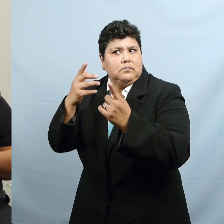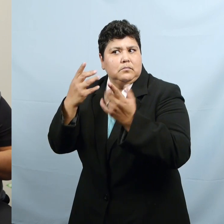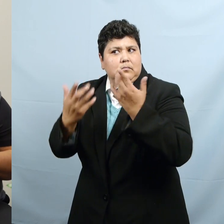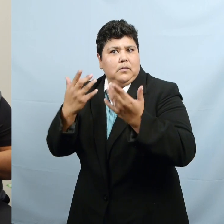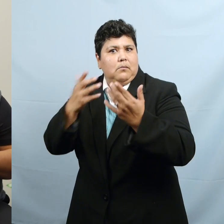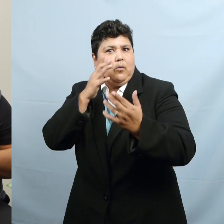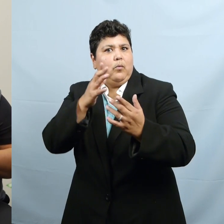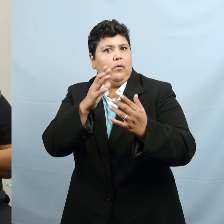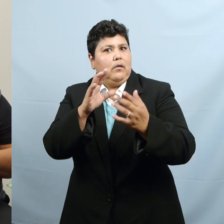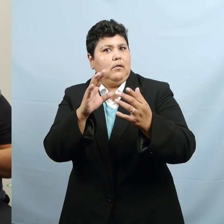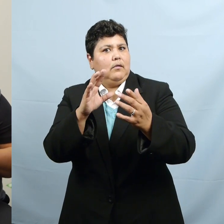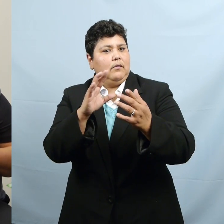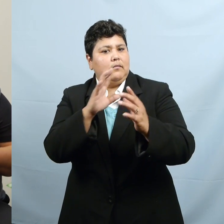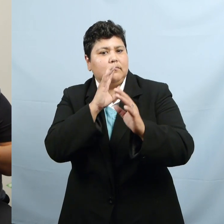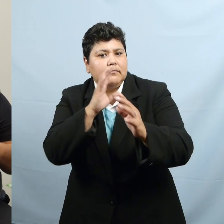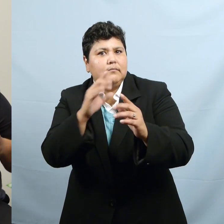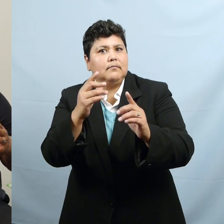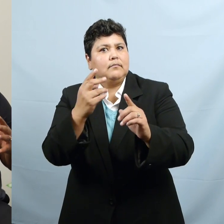whatnot.